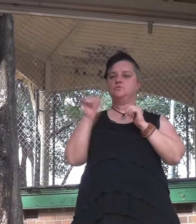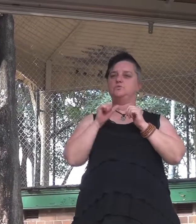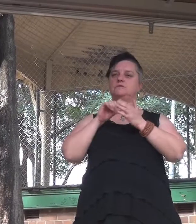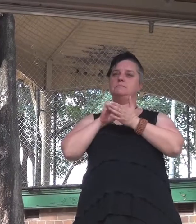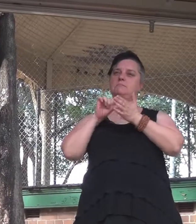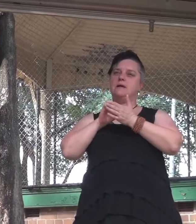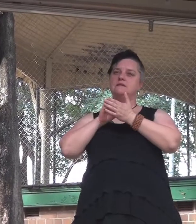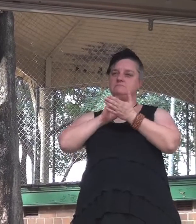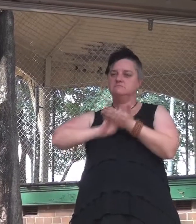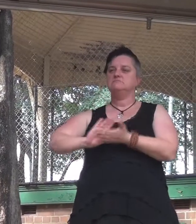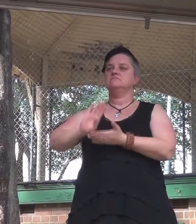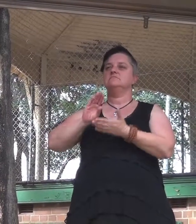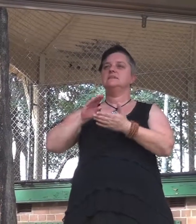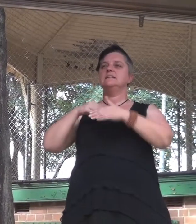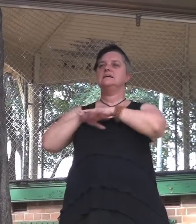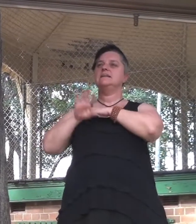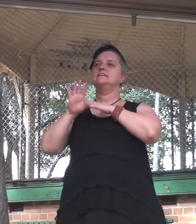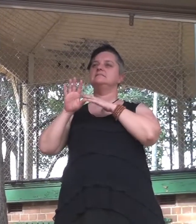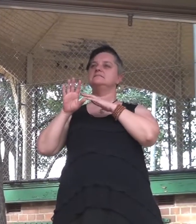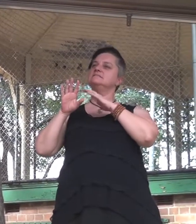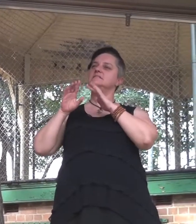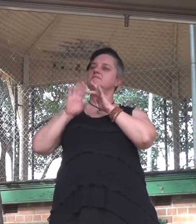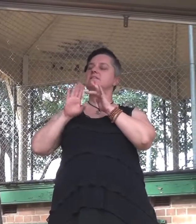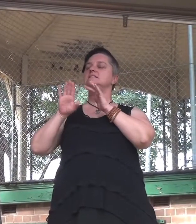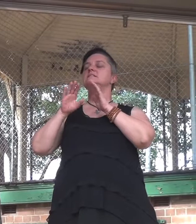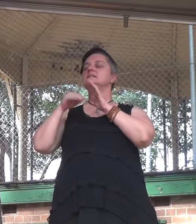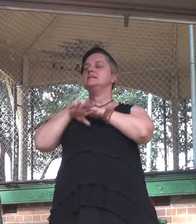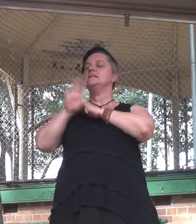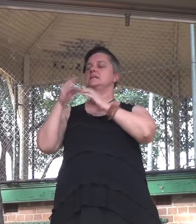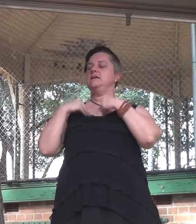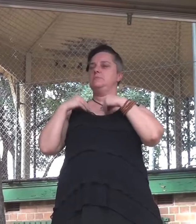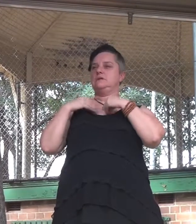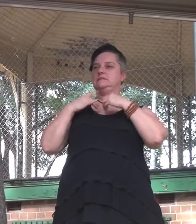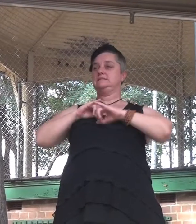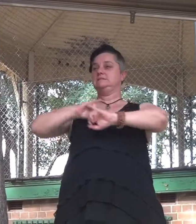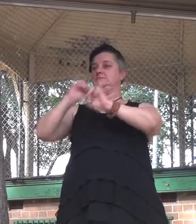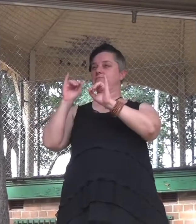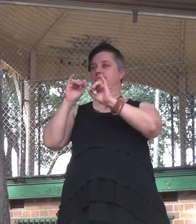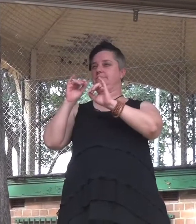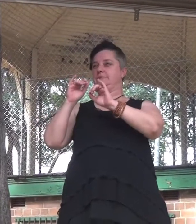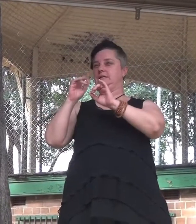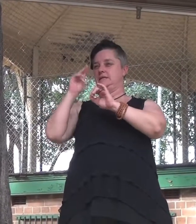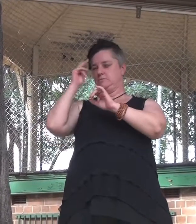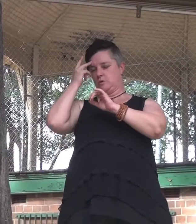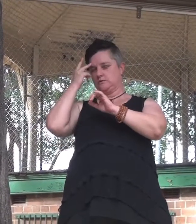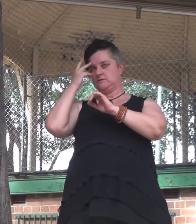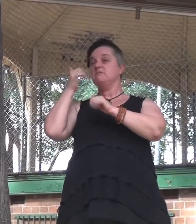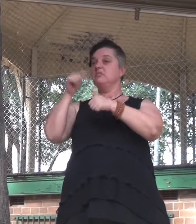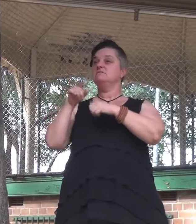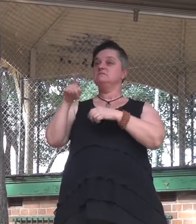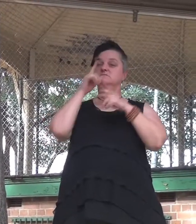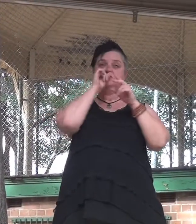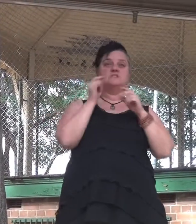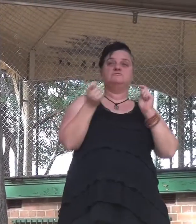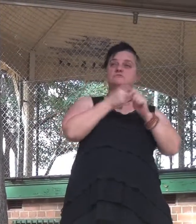little bit savvier about at least revealing where their money goes. Let me conclude with this. What is required here is a movement of justice,